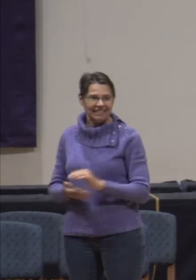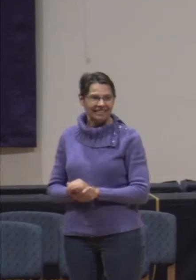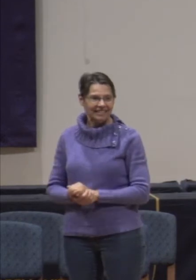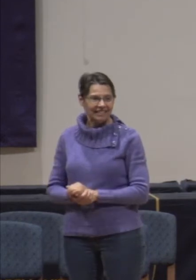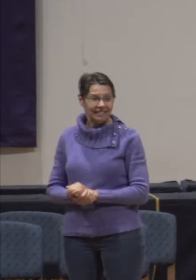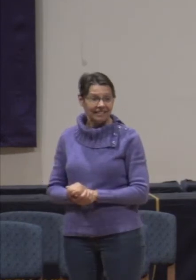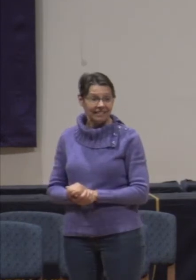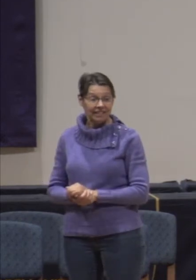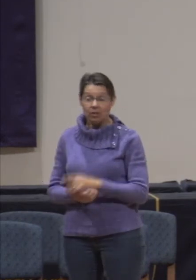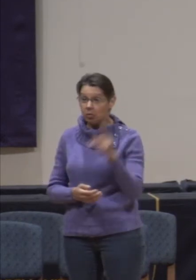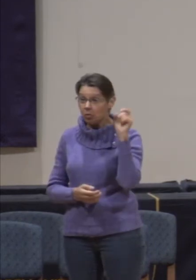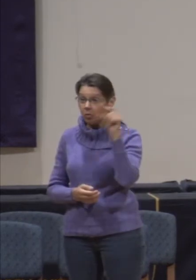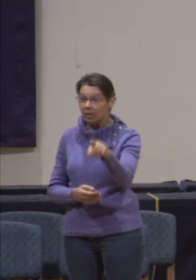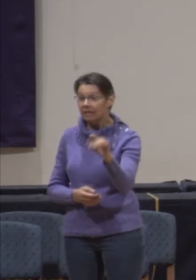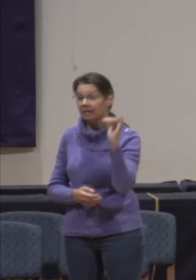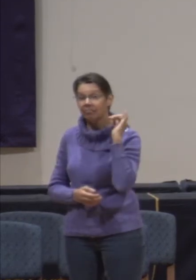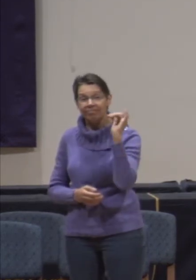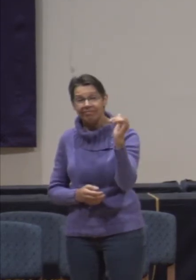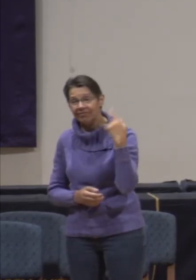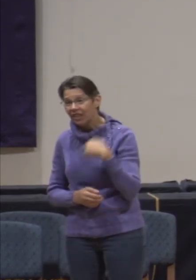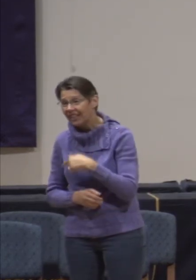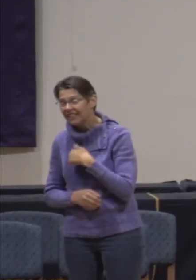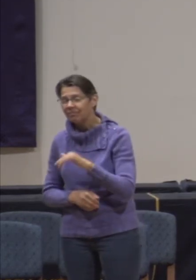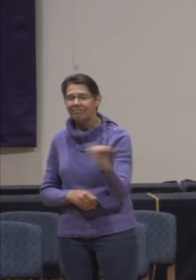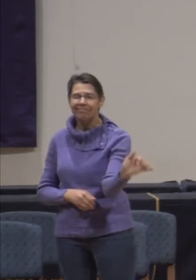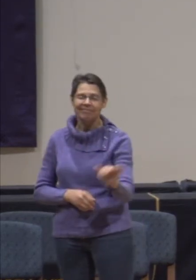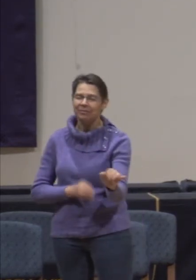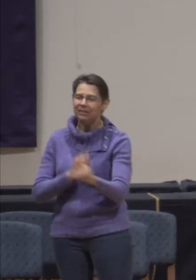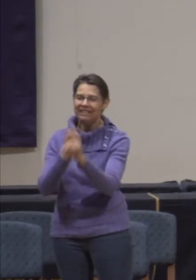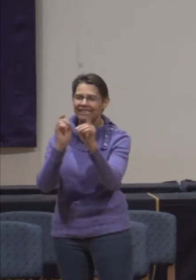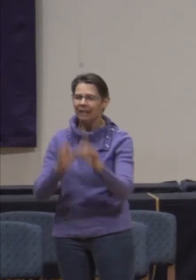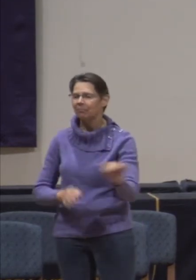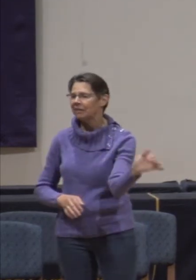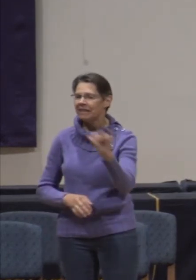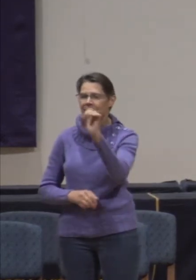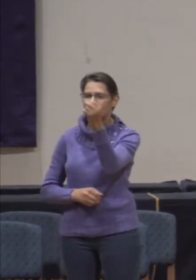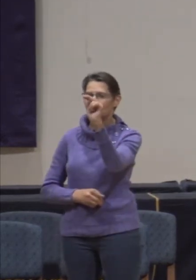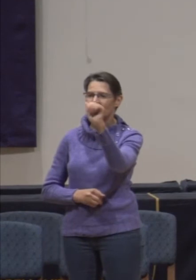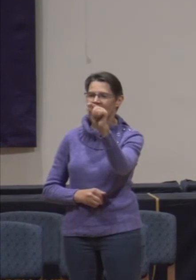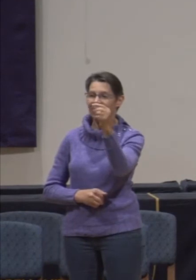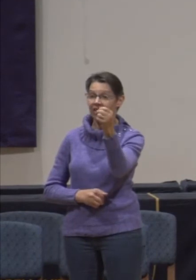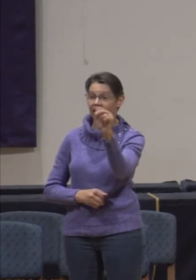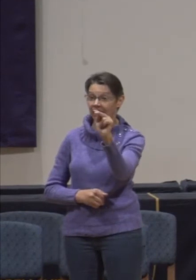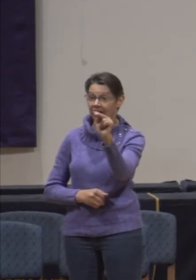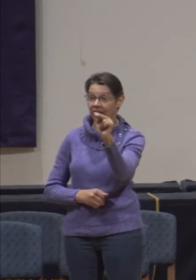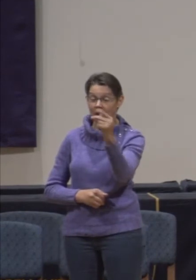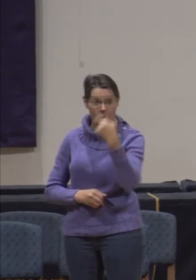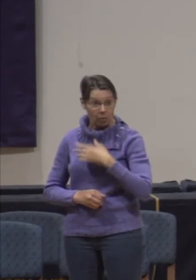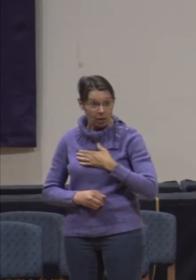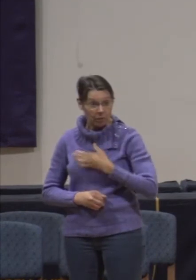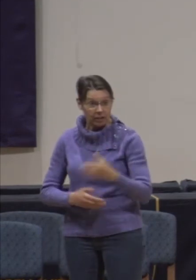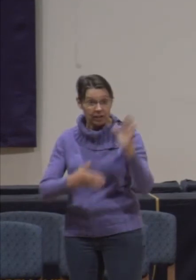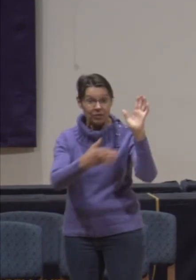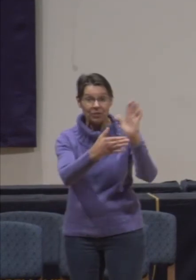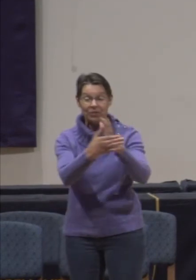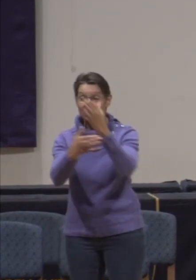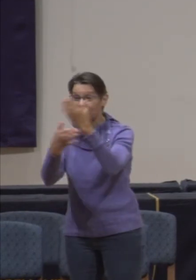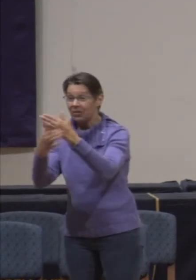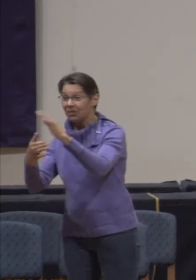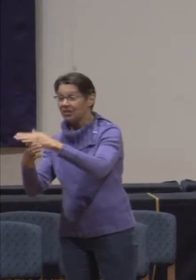And the question is the same for us as it was for the disciples, as it was for Jonathan. Are we willing to share that peace